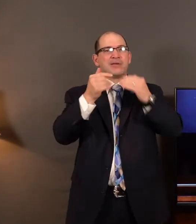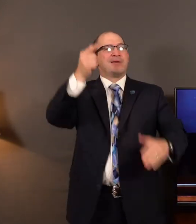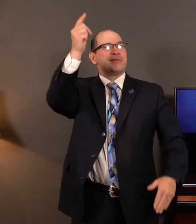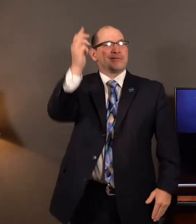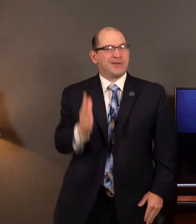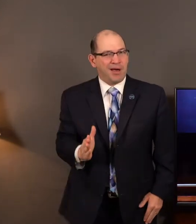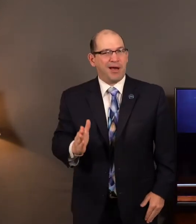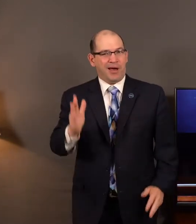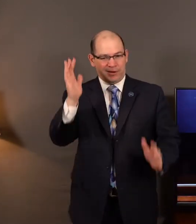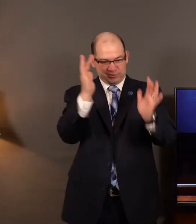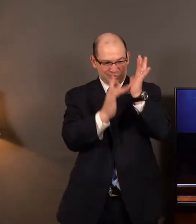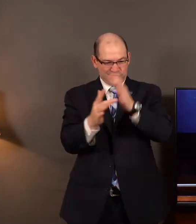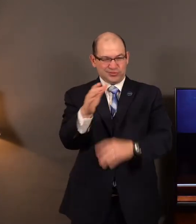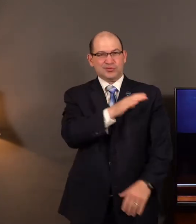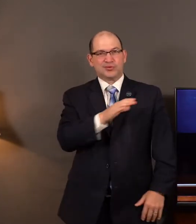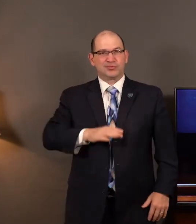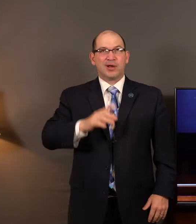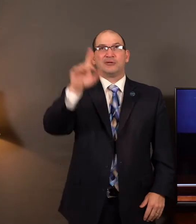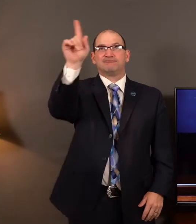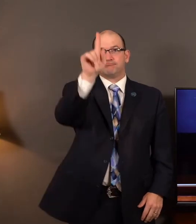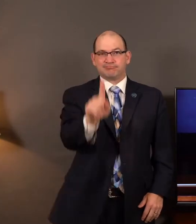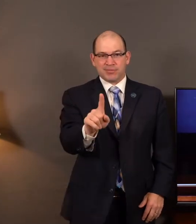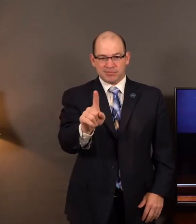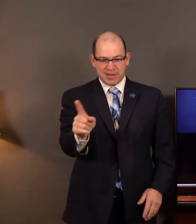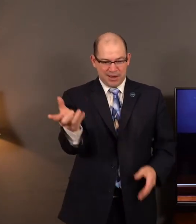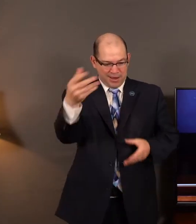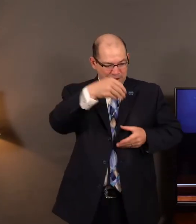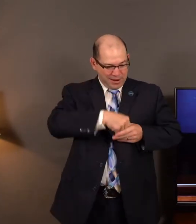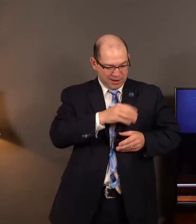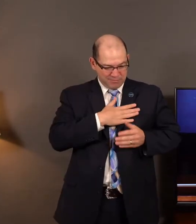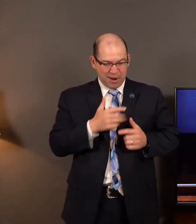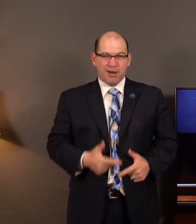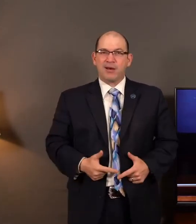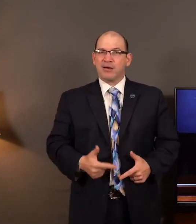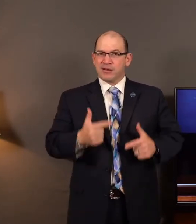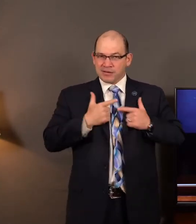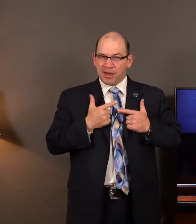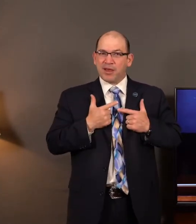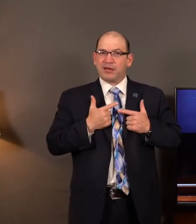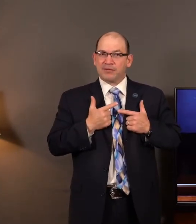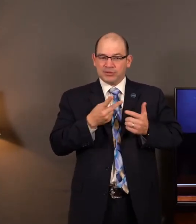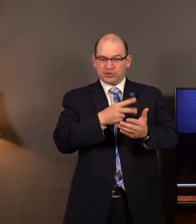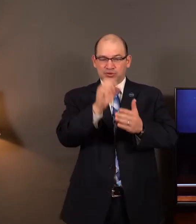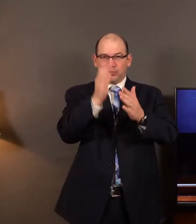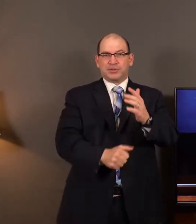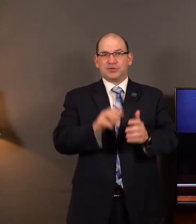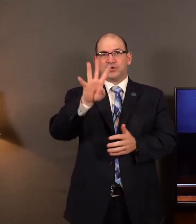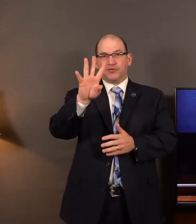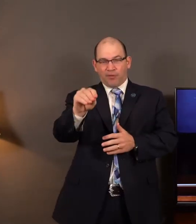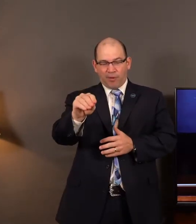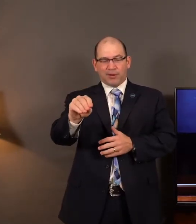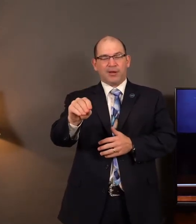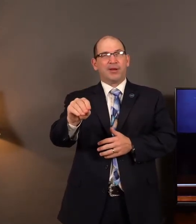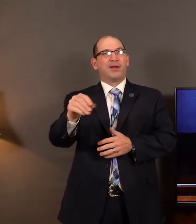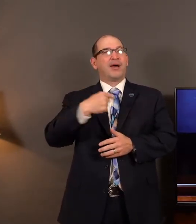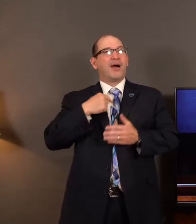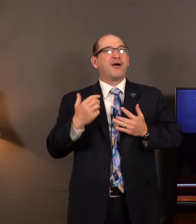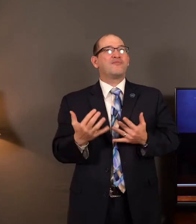that Jesus Christ came into my life. And I identify with Psalm 40. That I waited patiently for the Lord. And he inclined